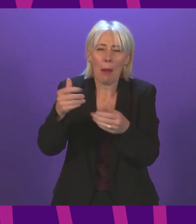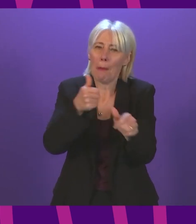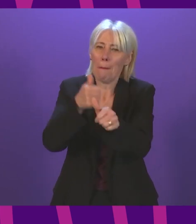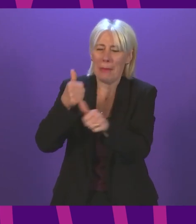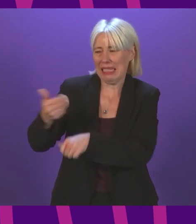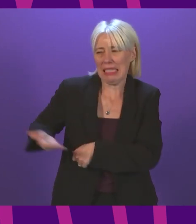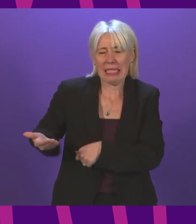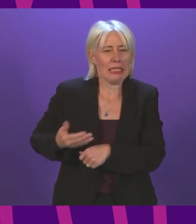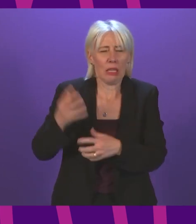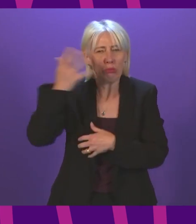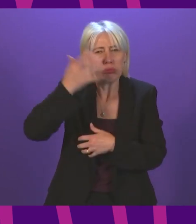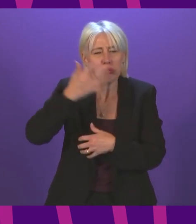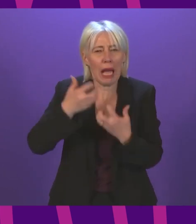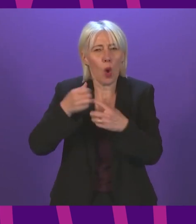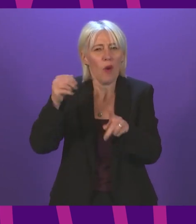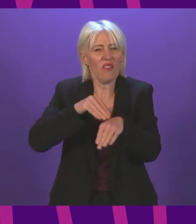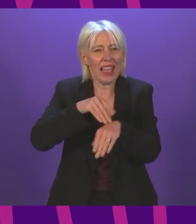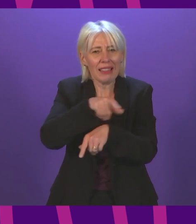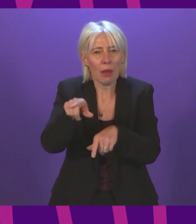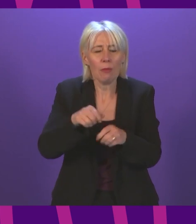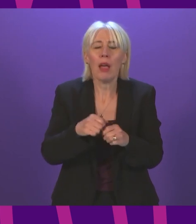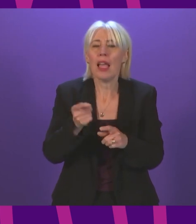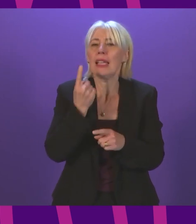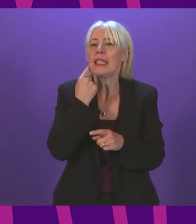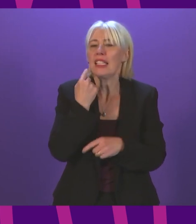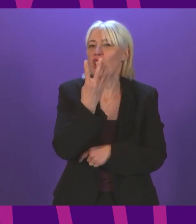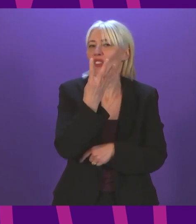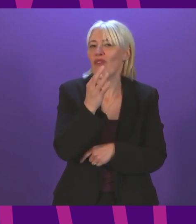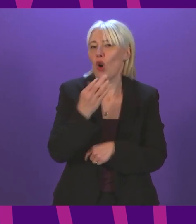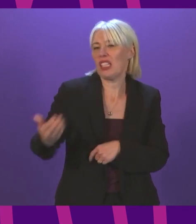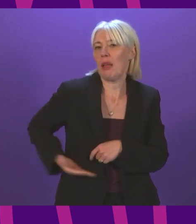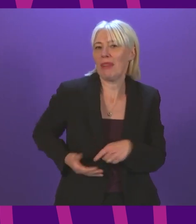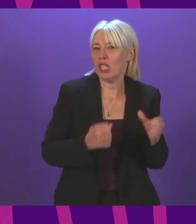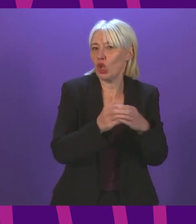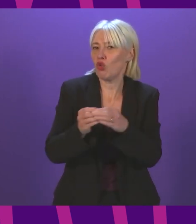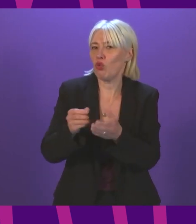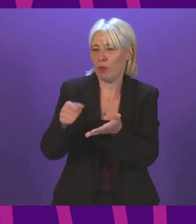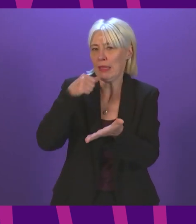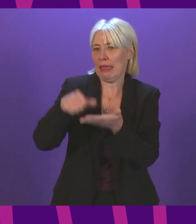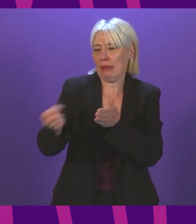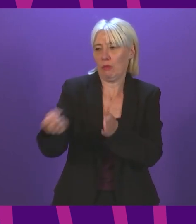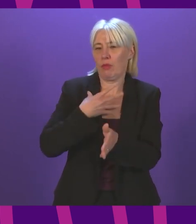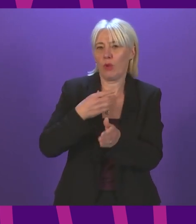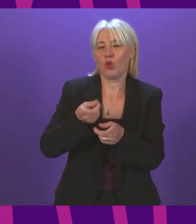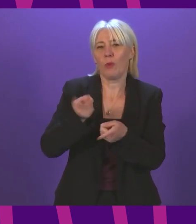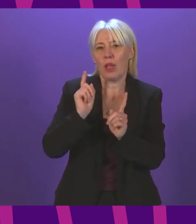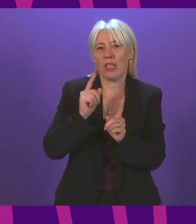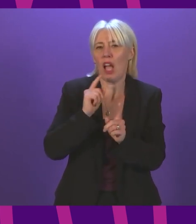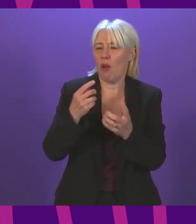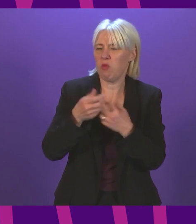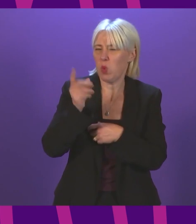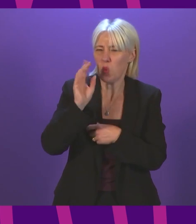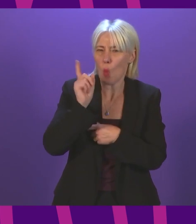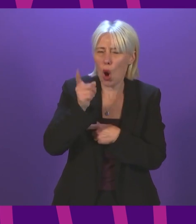on them. And yesterday, more than 40 business groups wrote to the Government with a warning about their testing plan. Despite